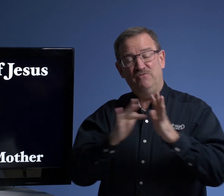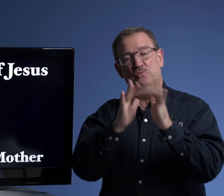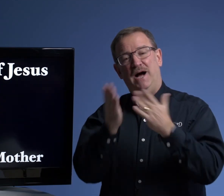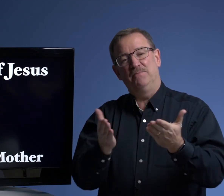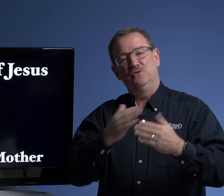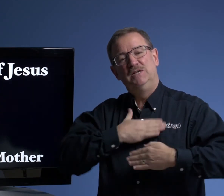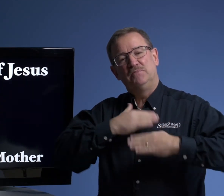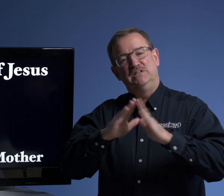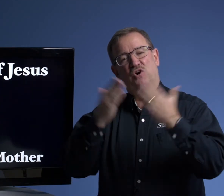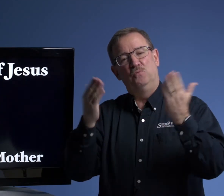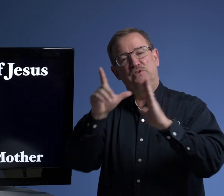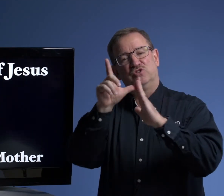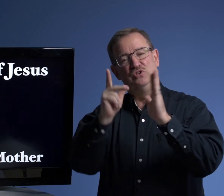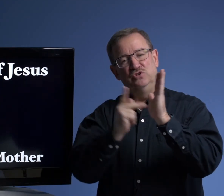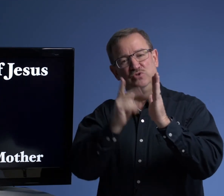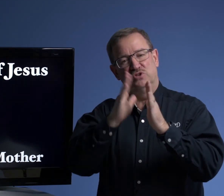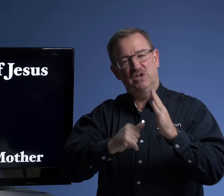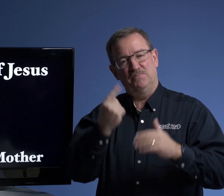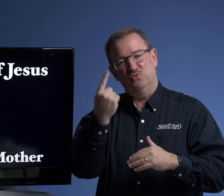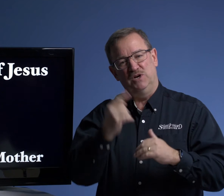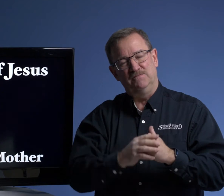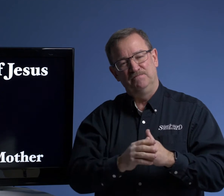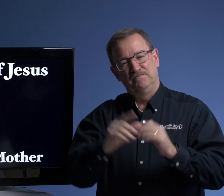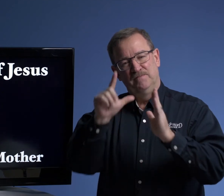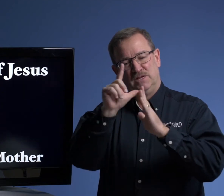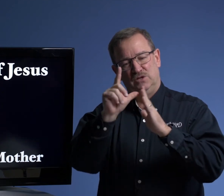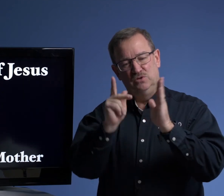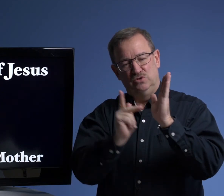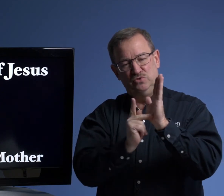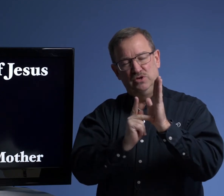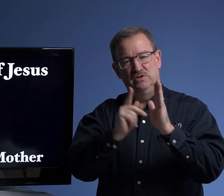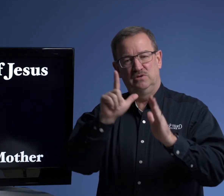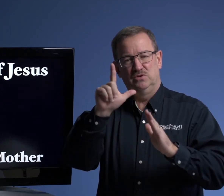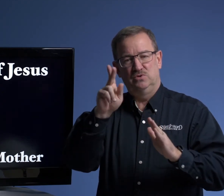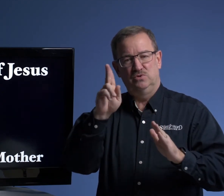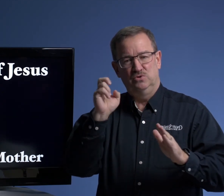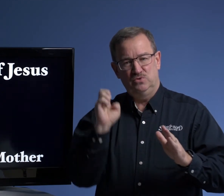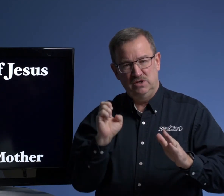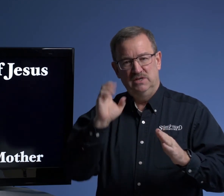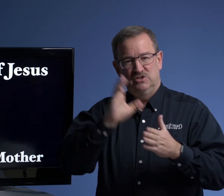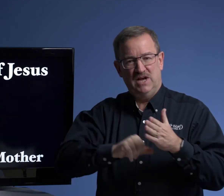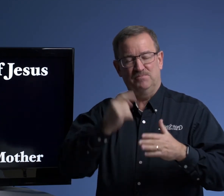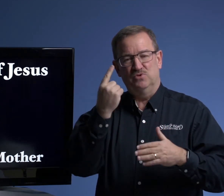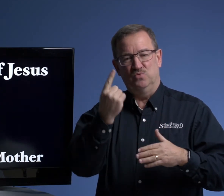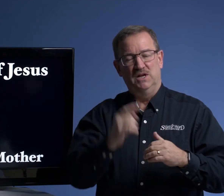your Bible, please open to Luke chapter one. Luke, Luke chapter one.